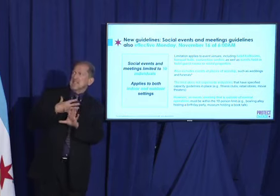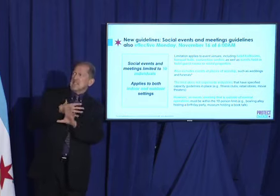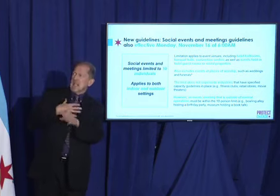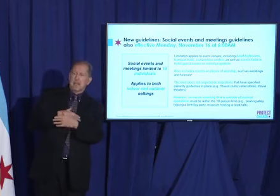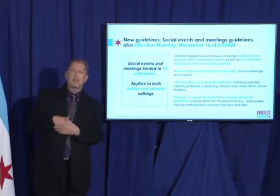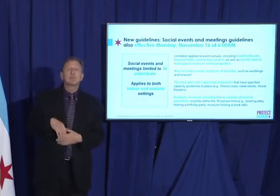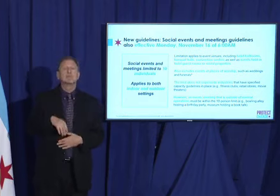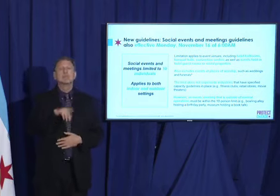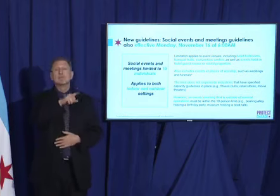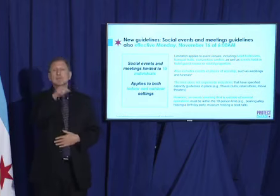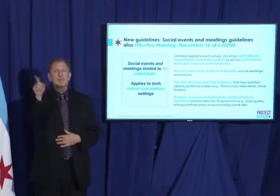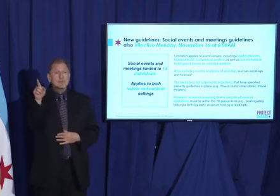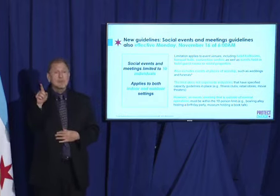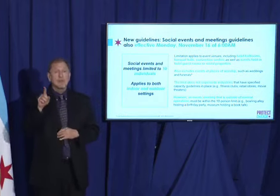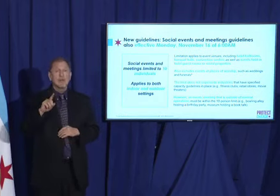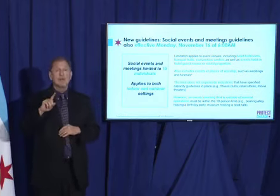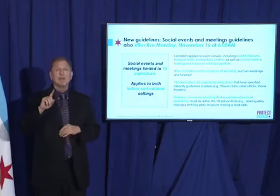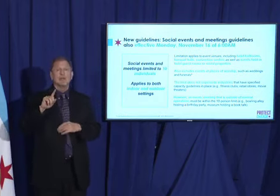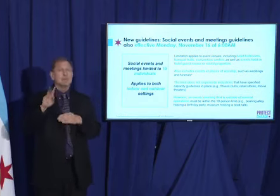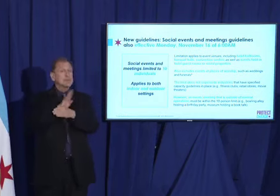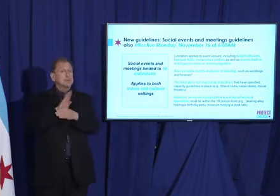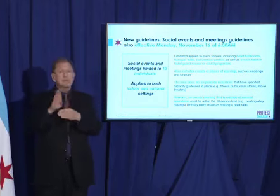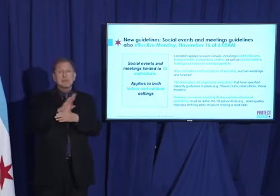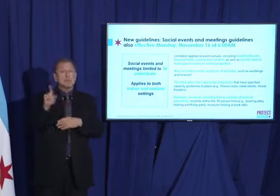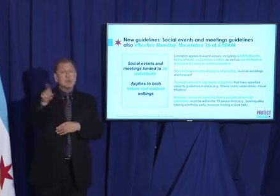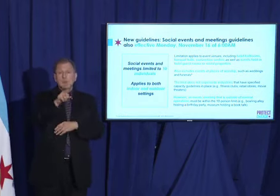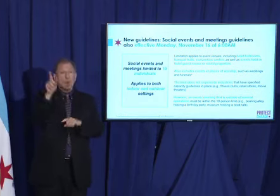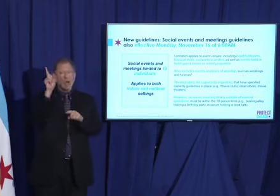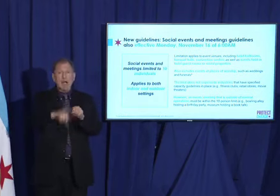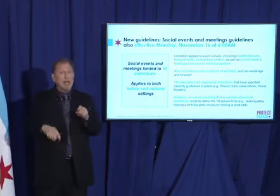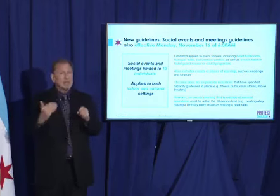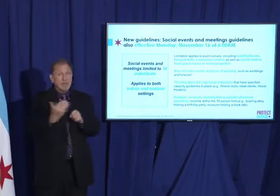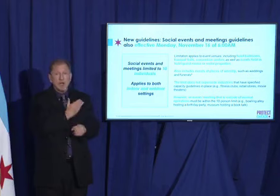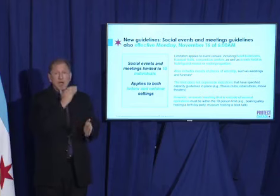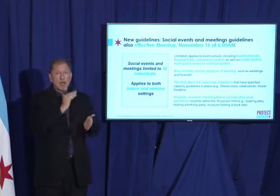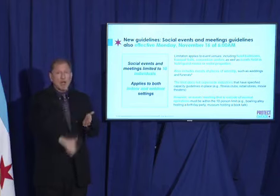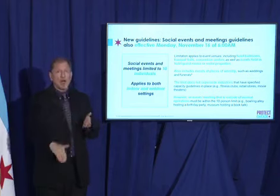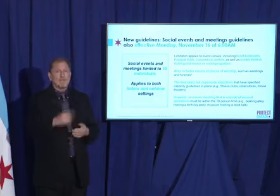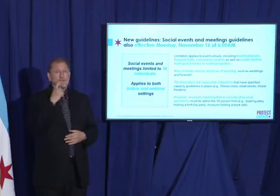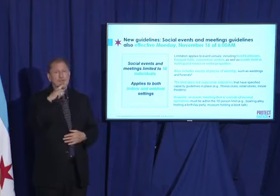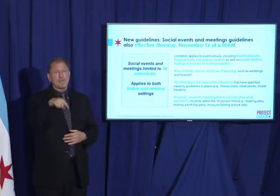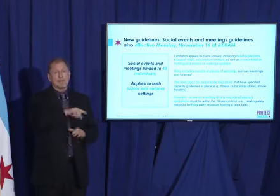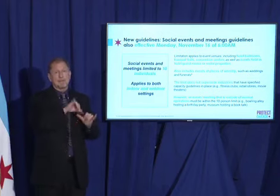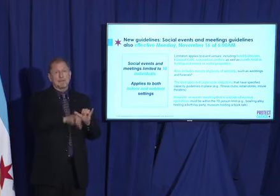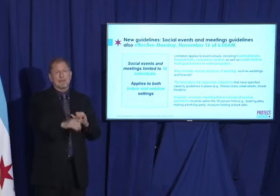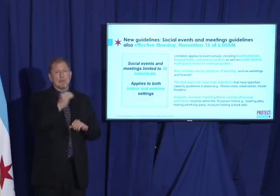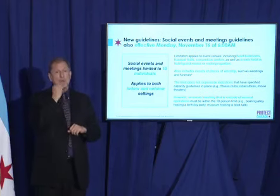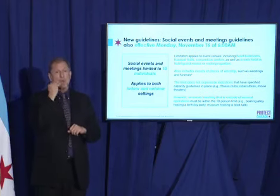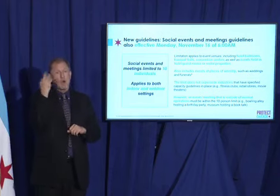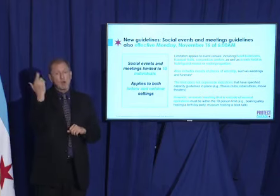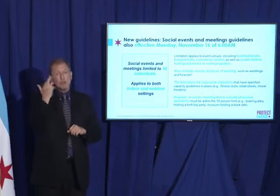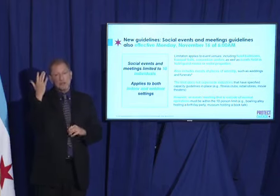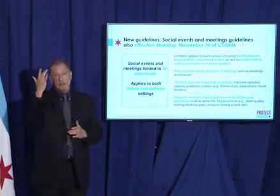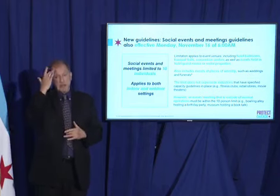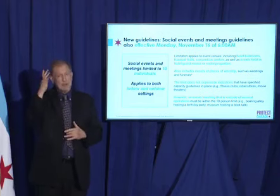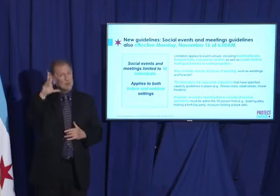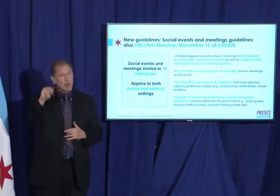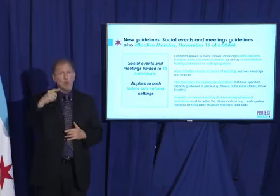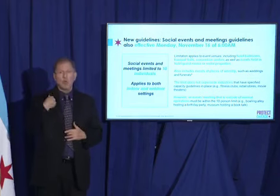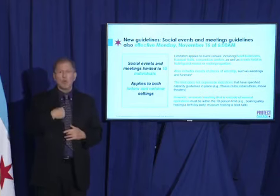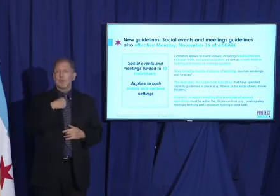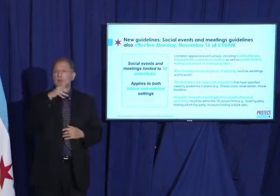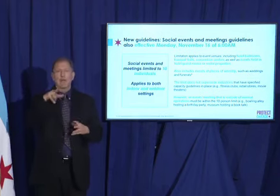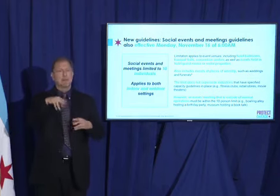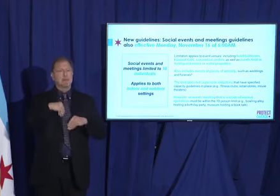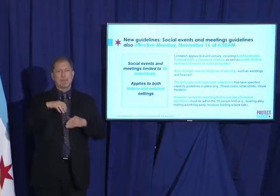not take retaliatory actions against workers who are doing the right thing. We can have no tolerance for that in